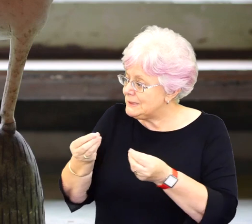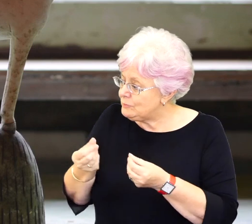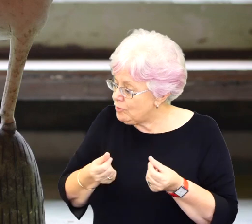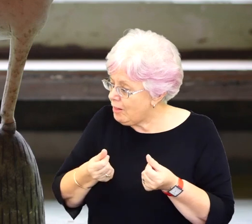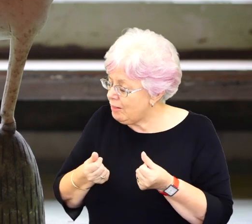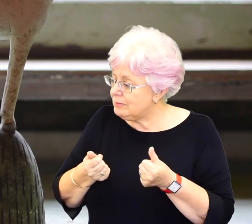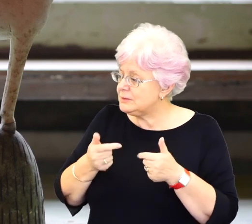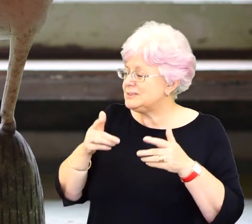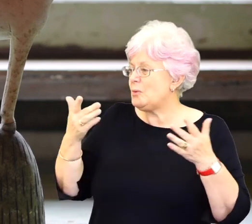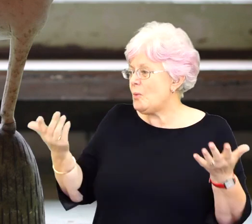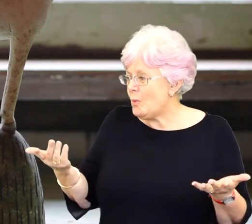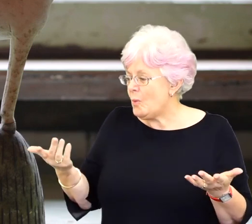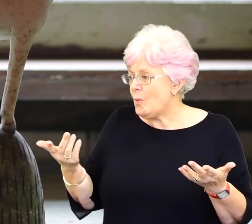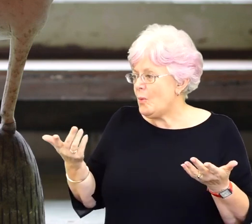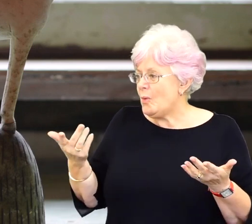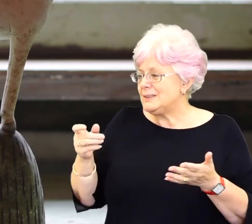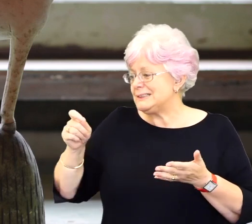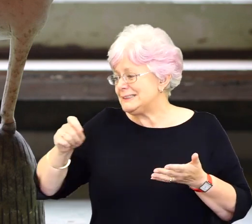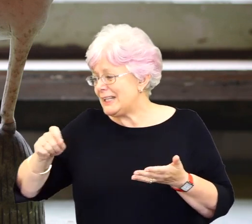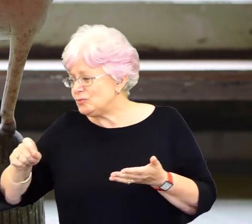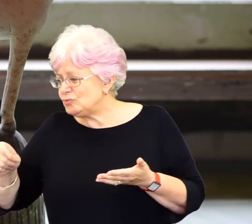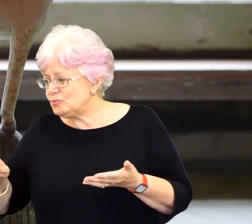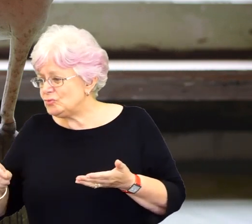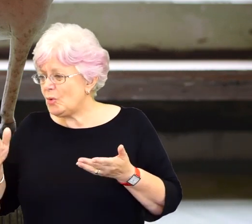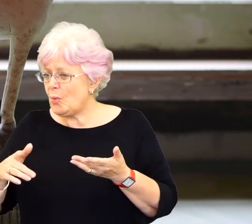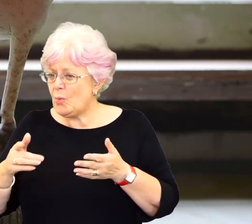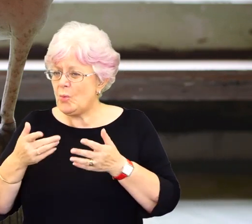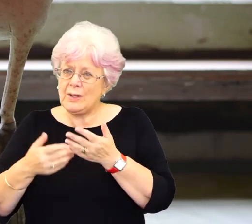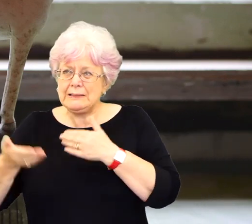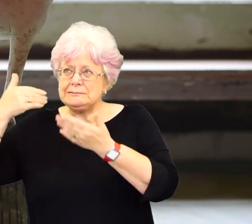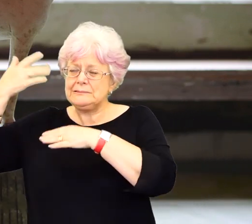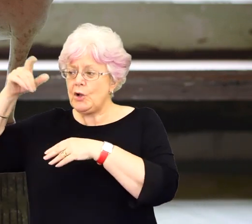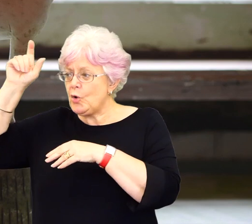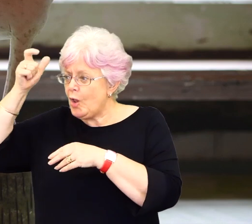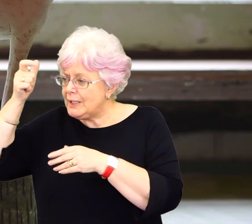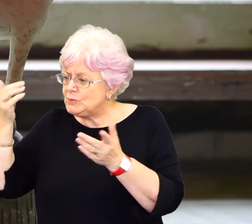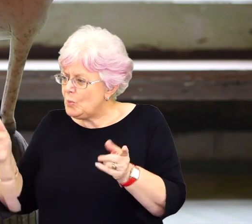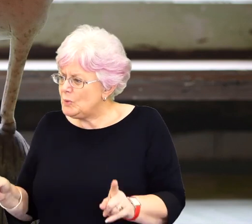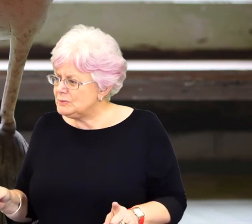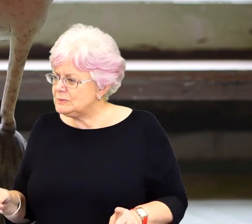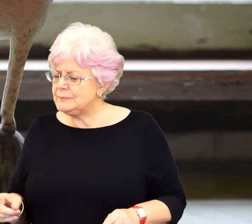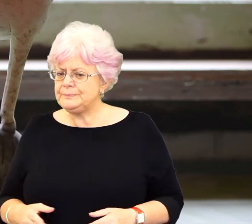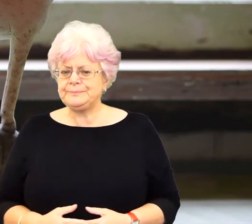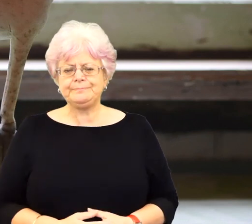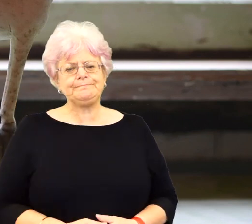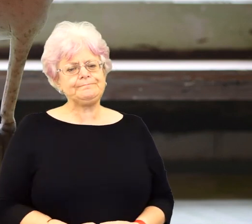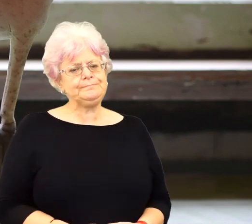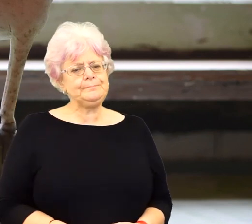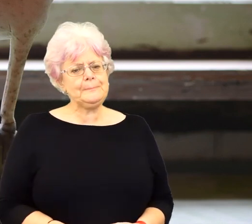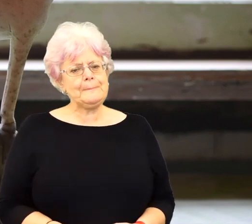material, or what did you find yourself working a lot through sketch, through sort of college days, and? Well, yes, I did, think I did